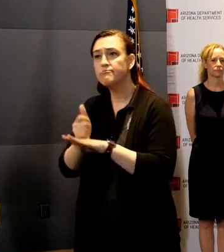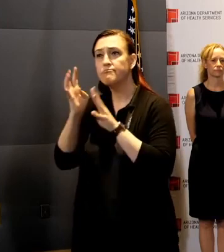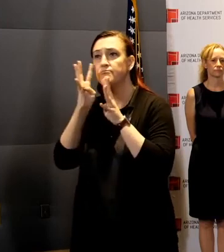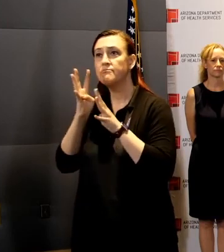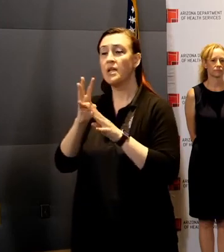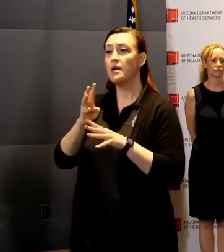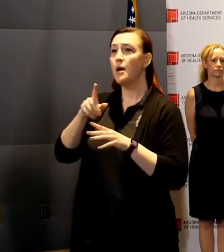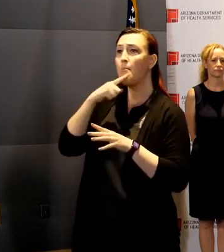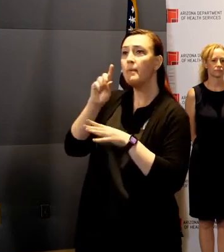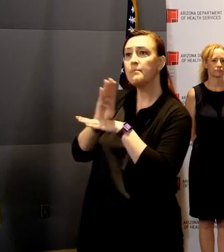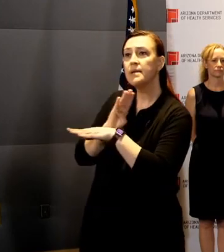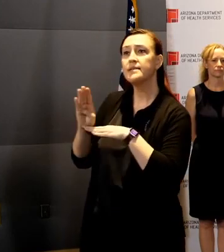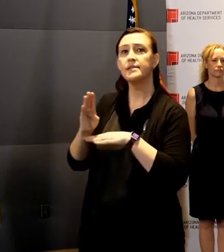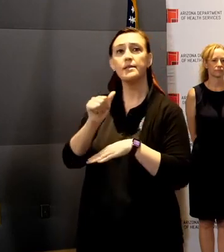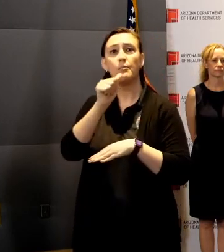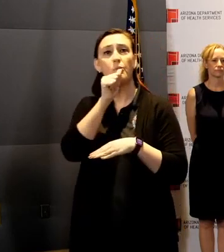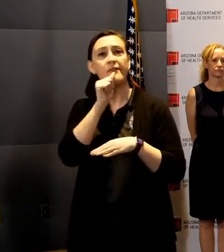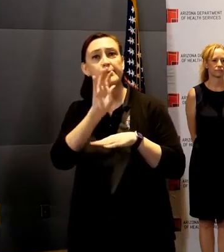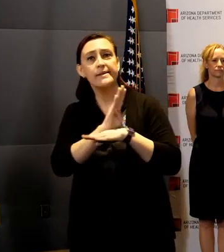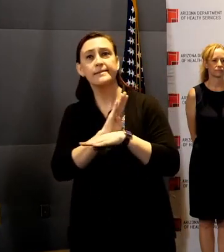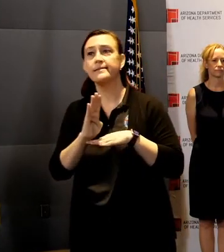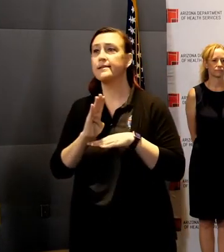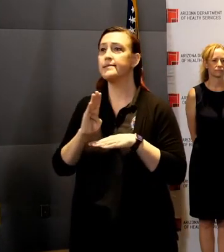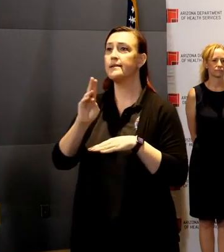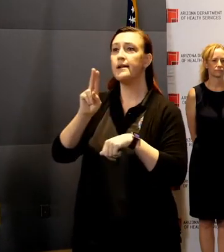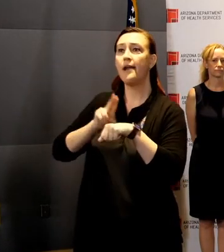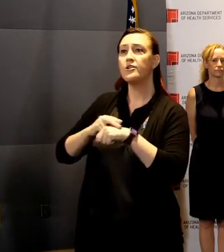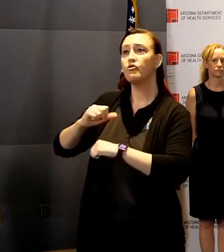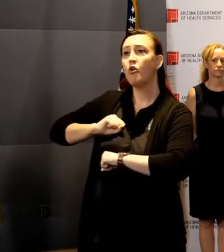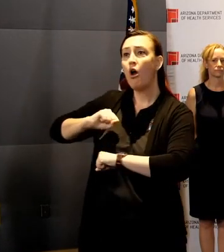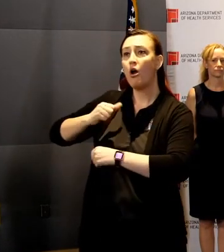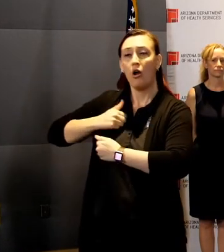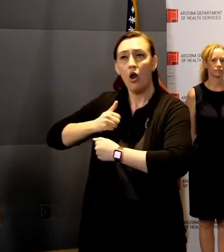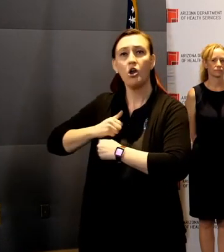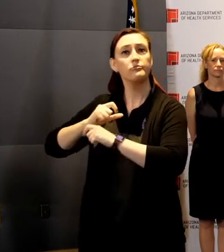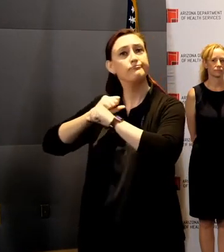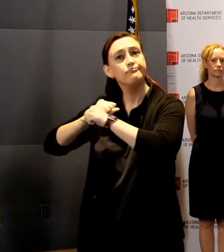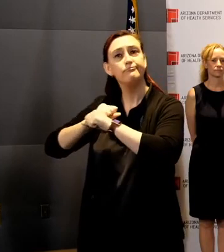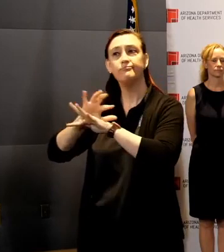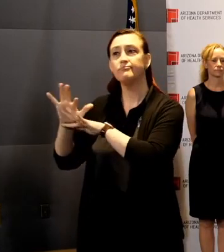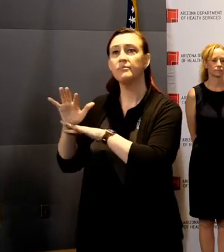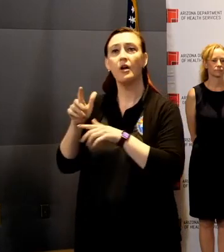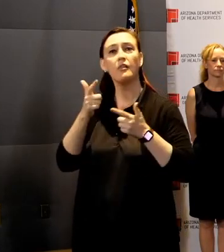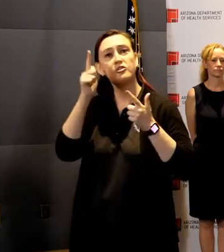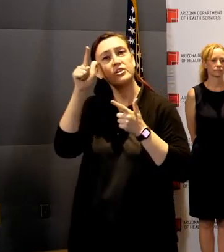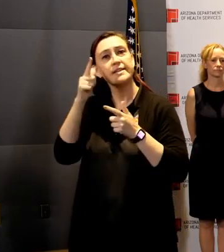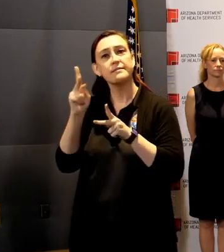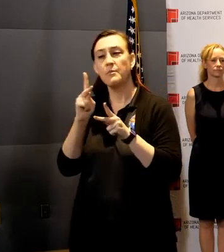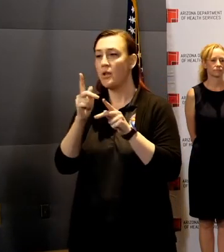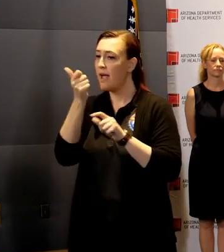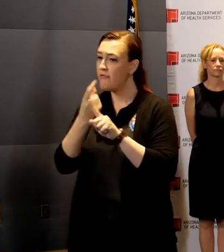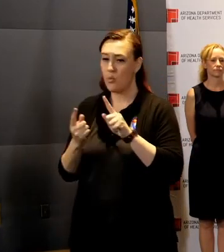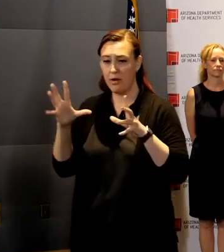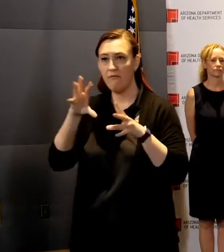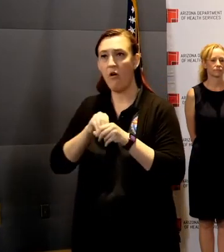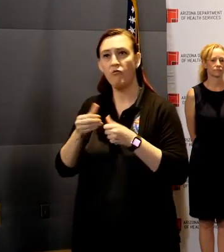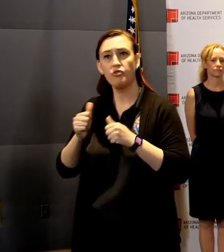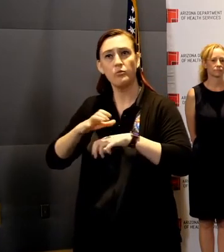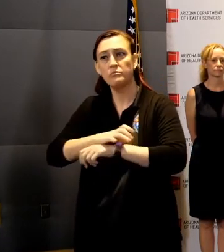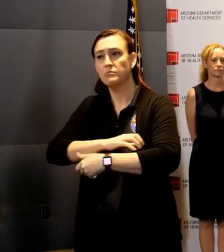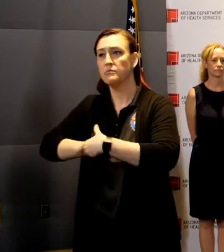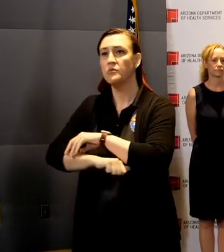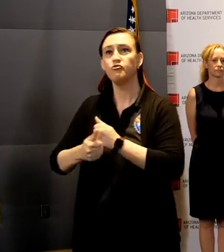the National Guard, operations, and logistical strategists doing all we can to minimize the spread